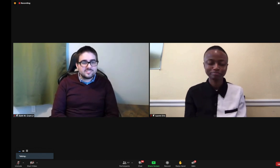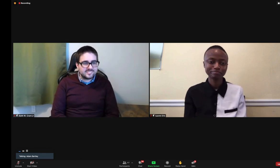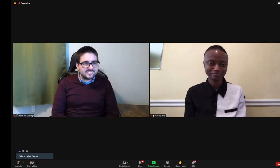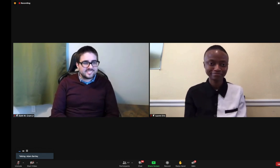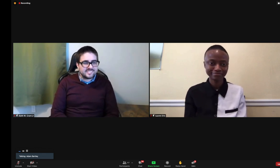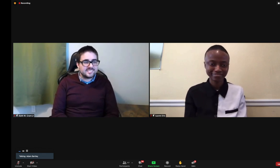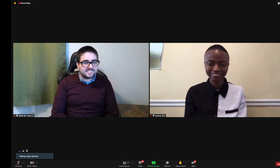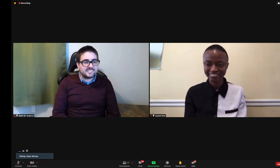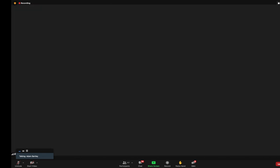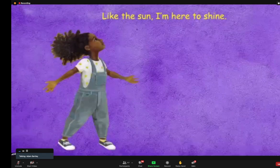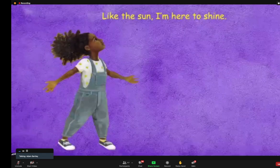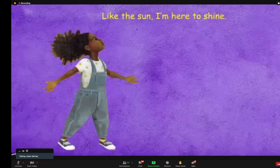believe we have a video to show.